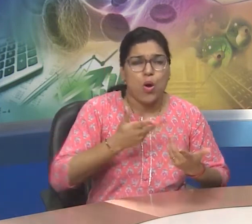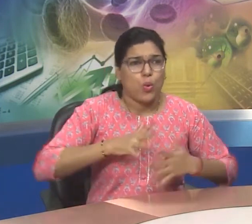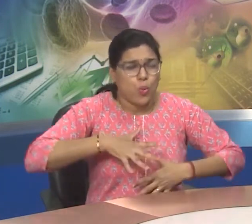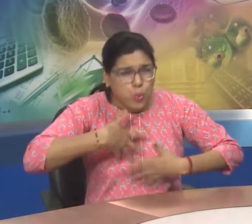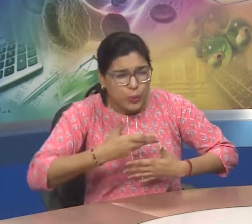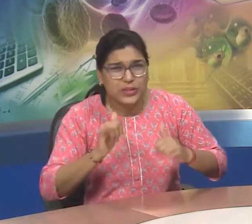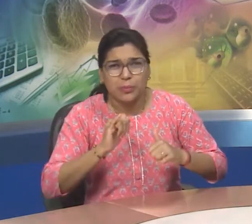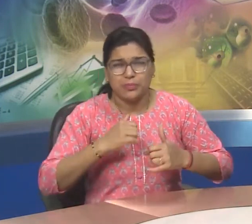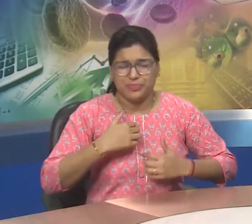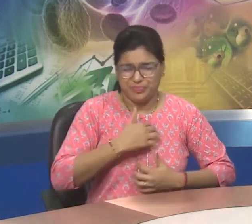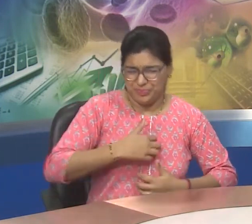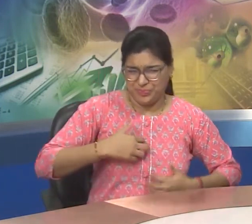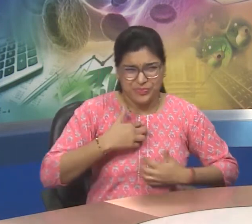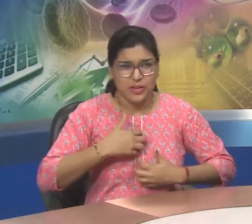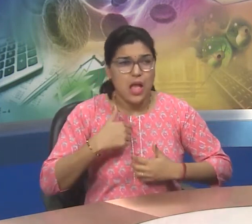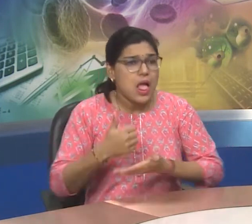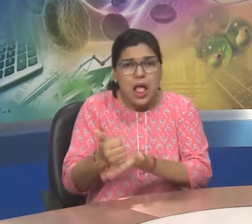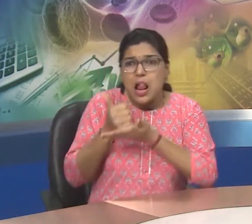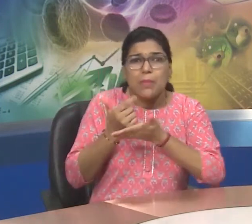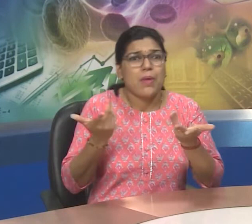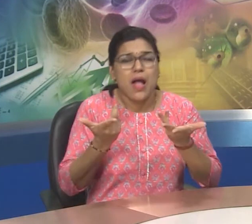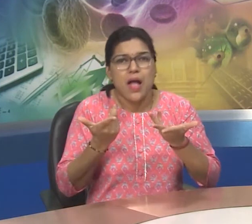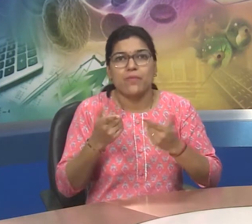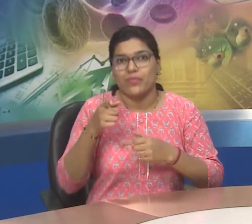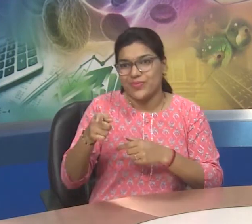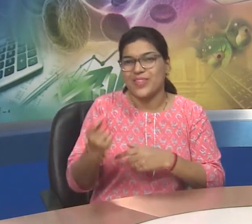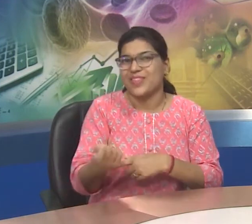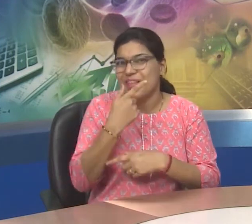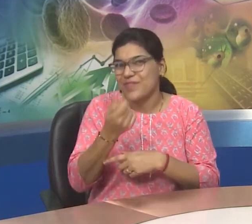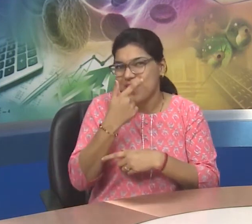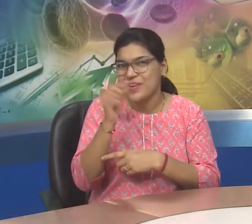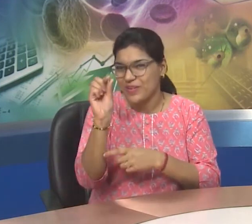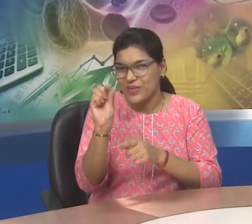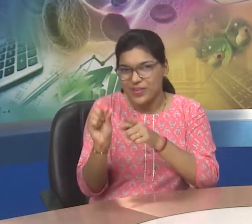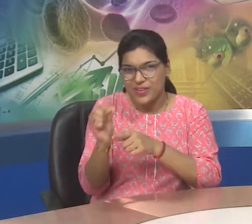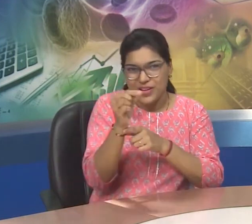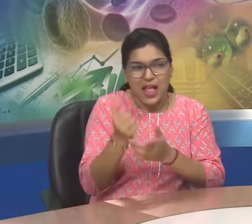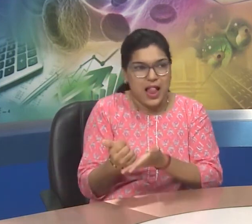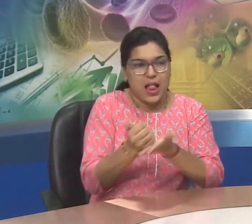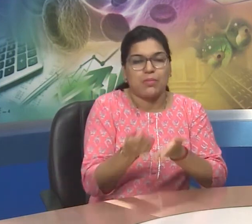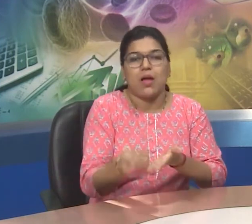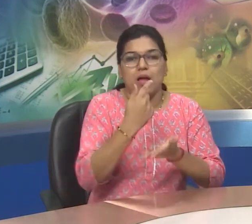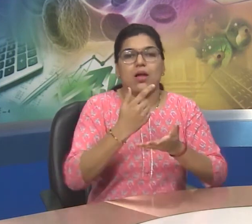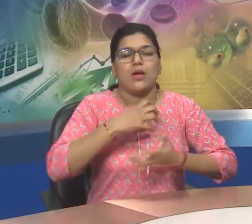acidic? We always try to have base